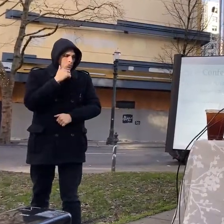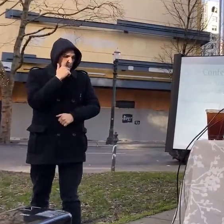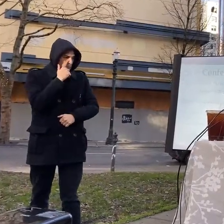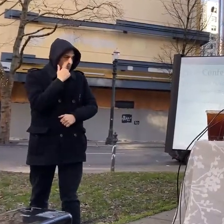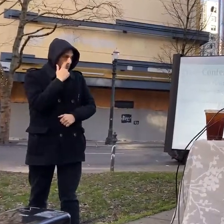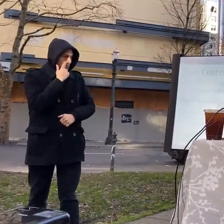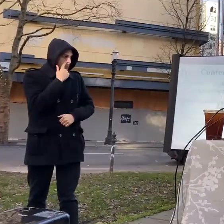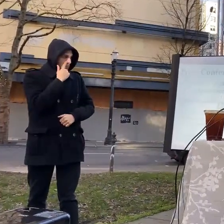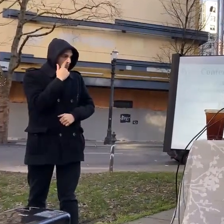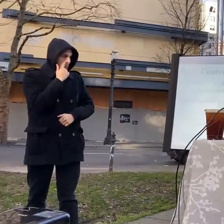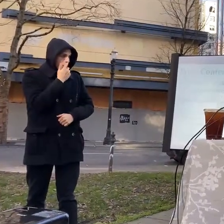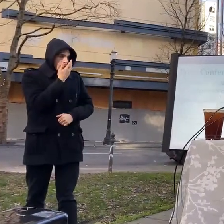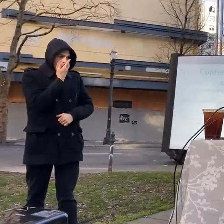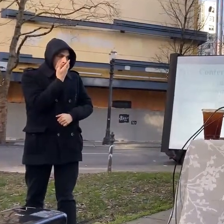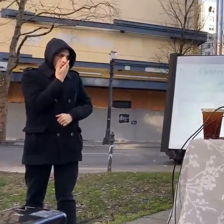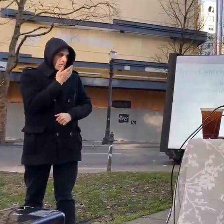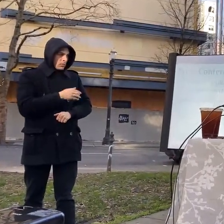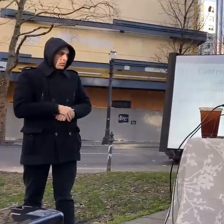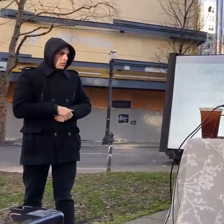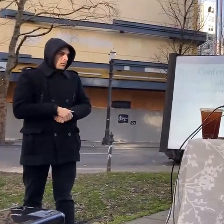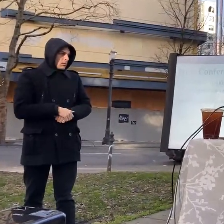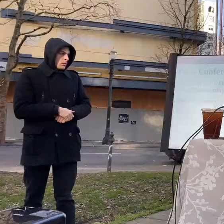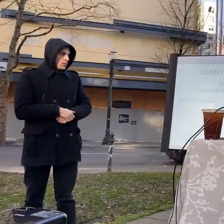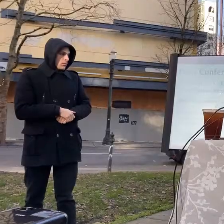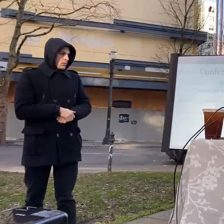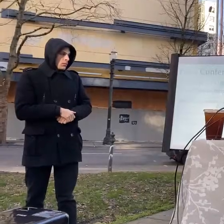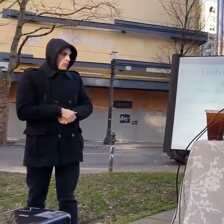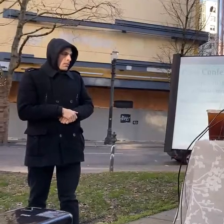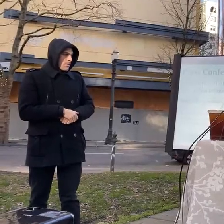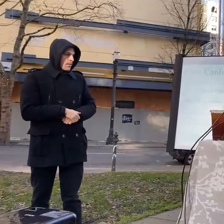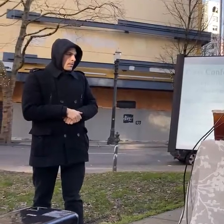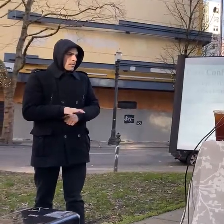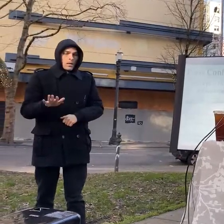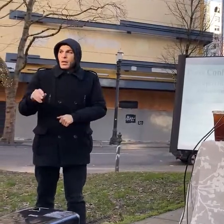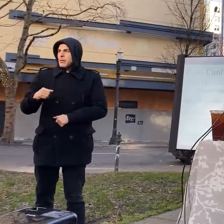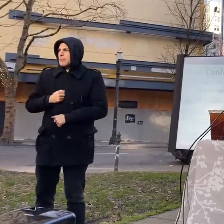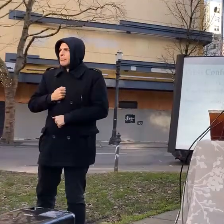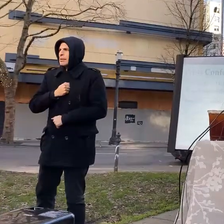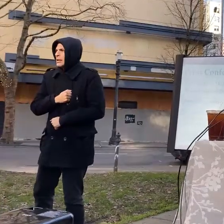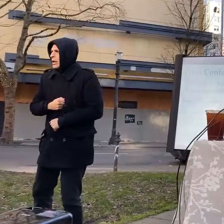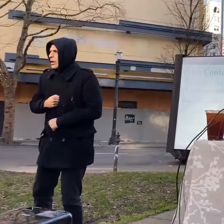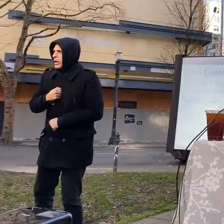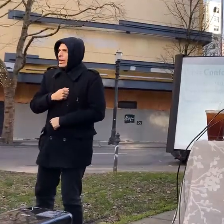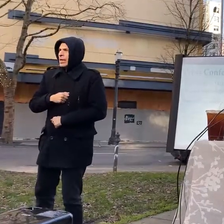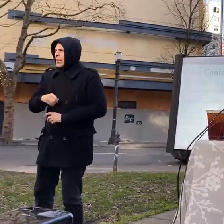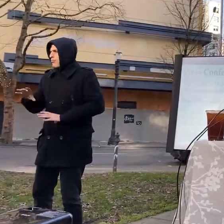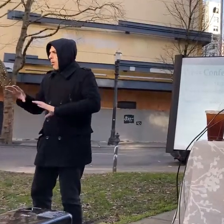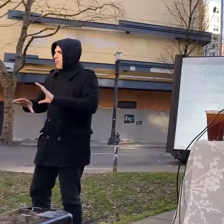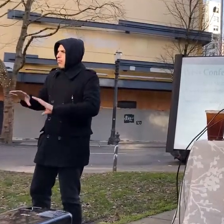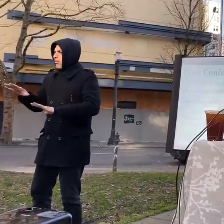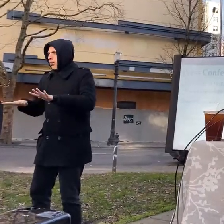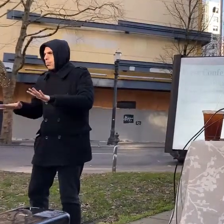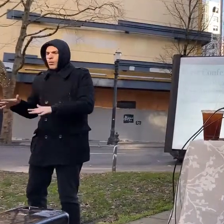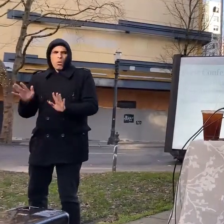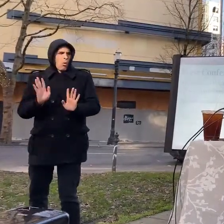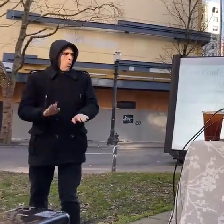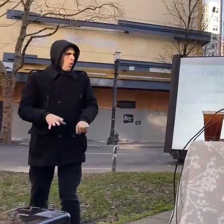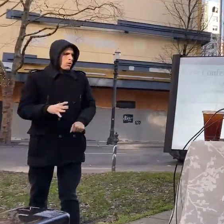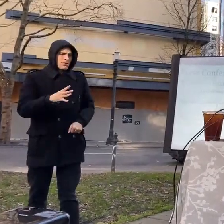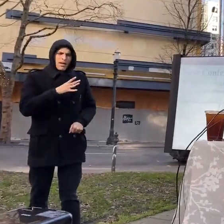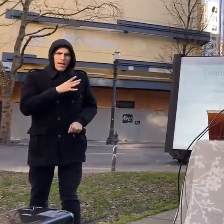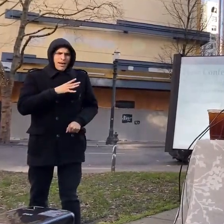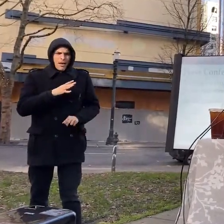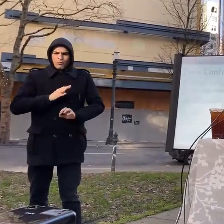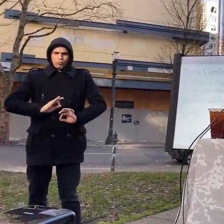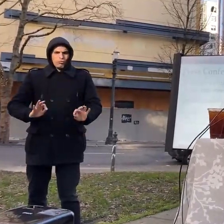and i'm gonna read some stuff just because it's because hard for me to remember all the tribes i'm sorry i don't have that held